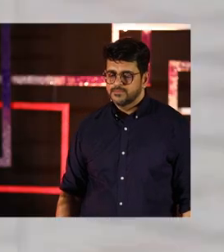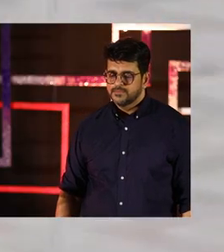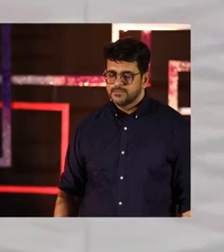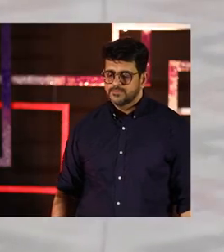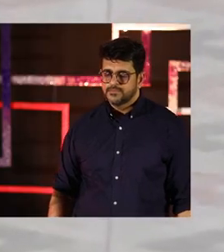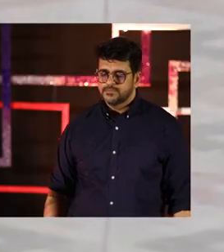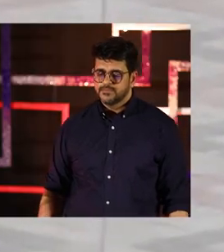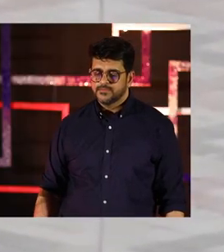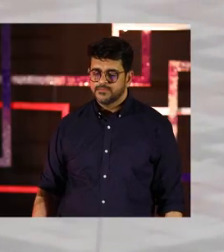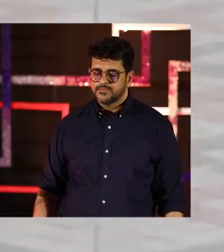Sorry. My mistake.